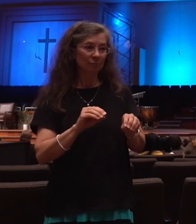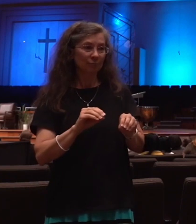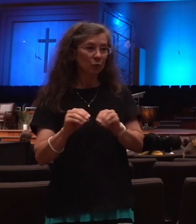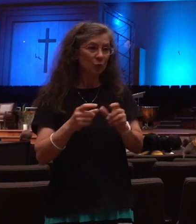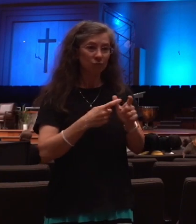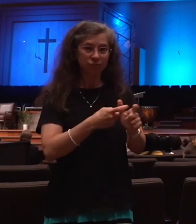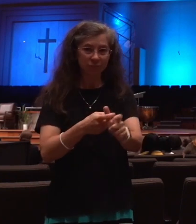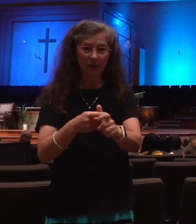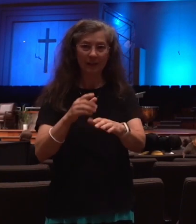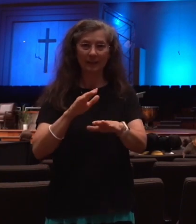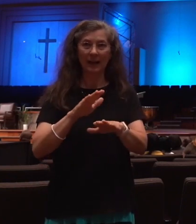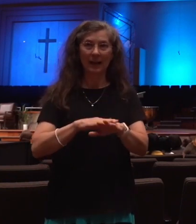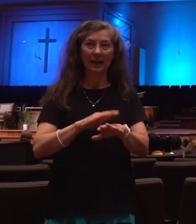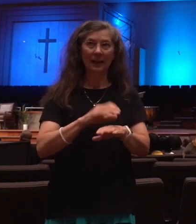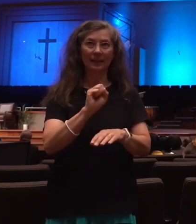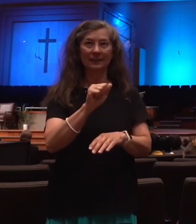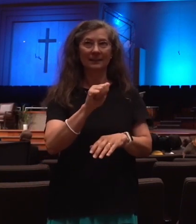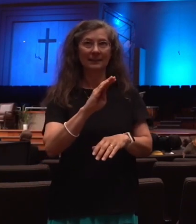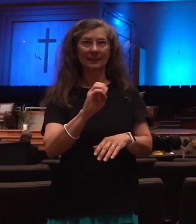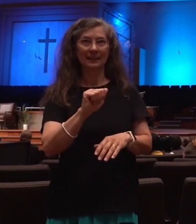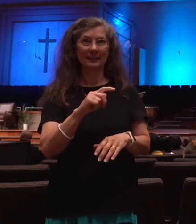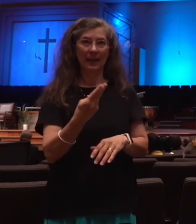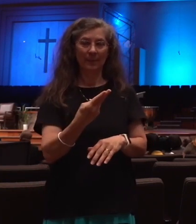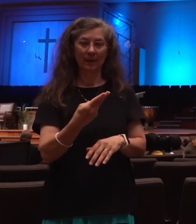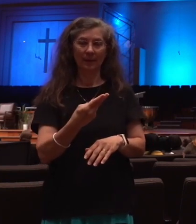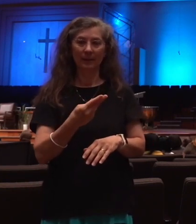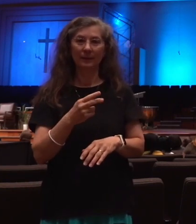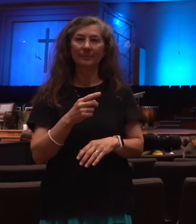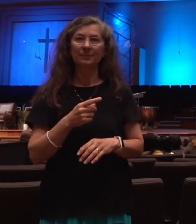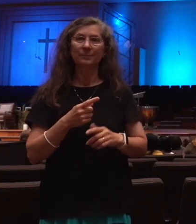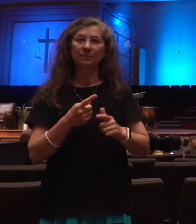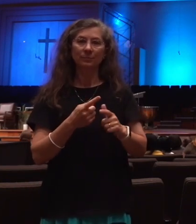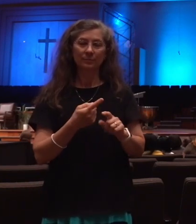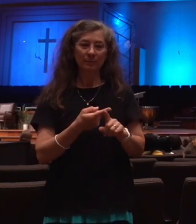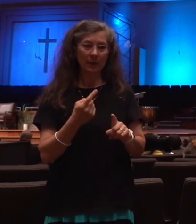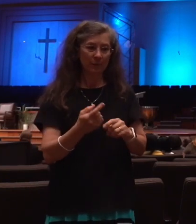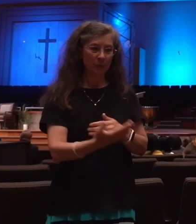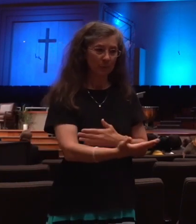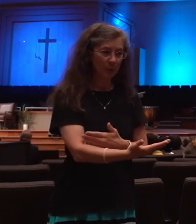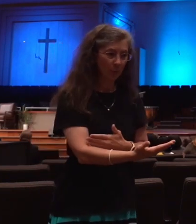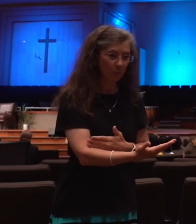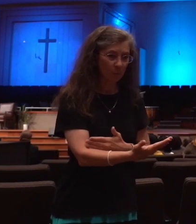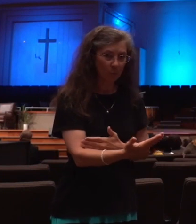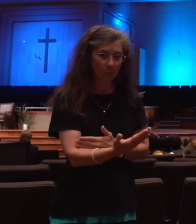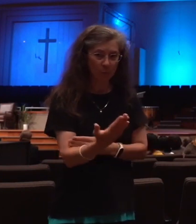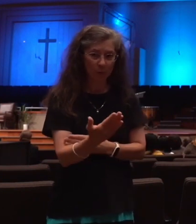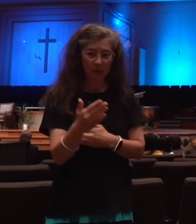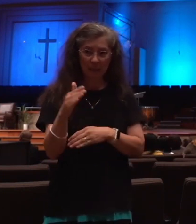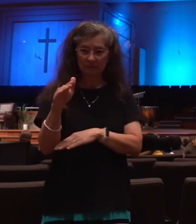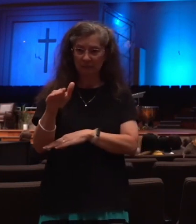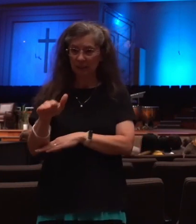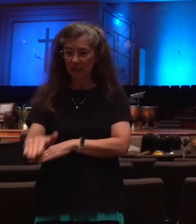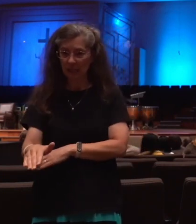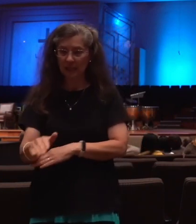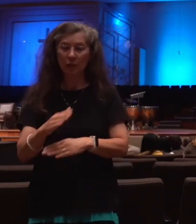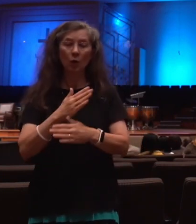on the Sabbath day. From 6 p.m. Sunday or Friday night to 6 p.m. Saturday night, there's no public